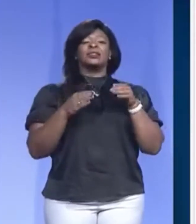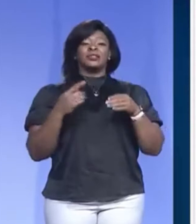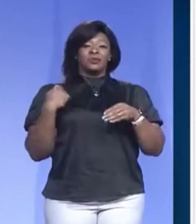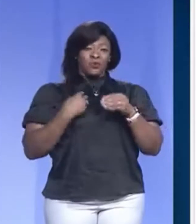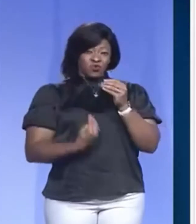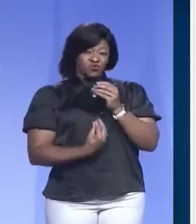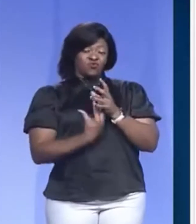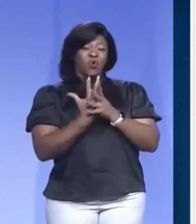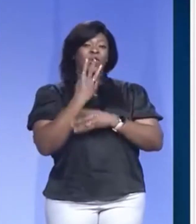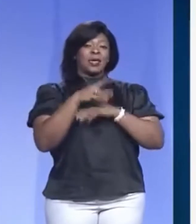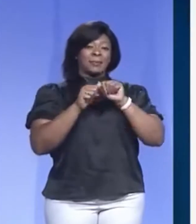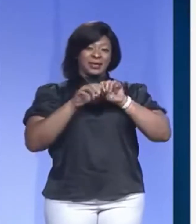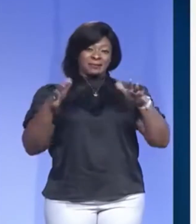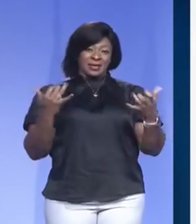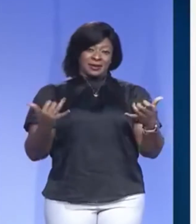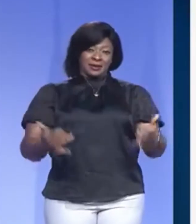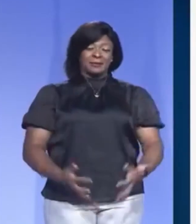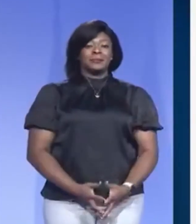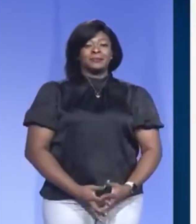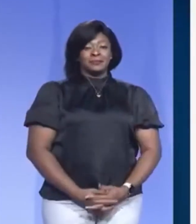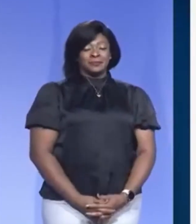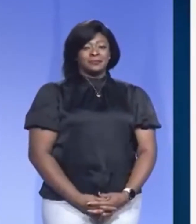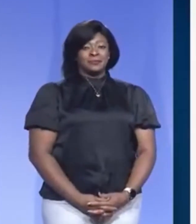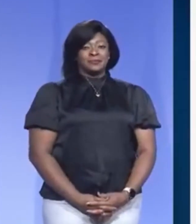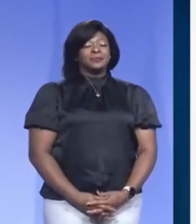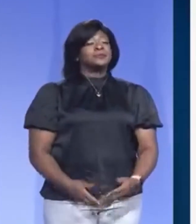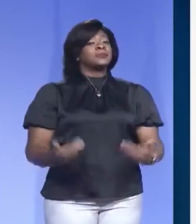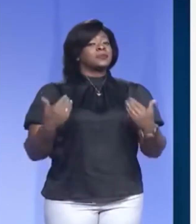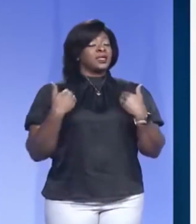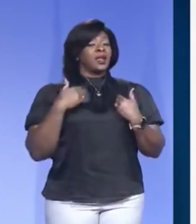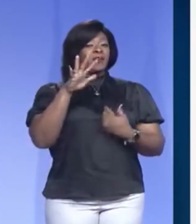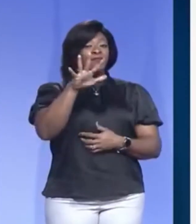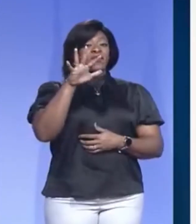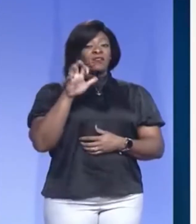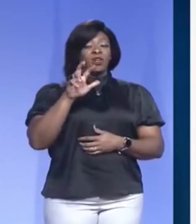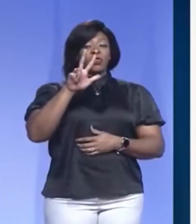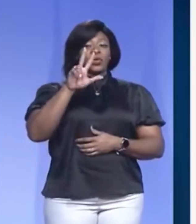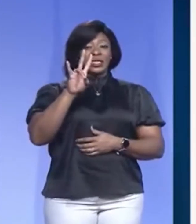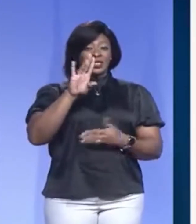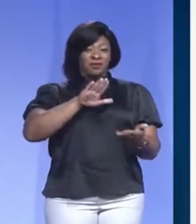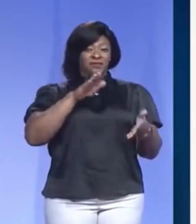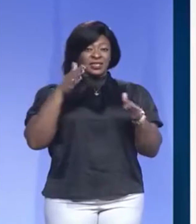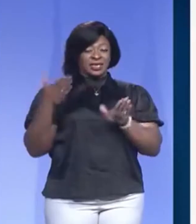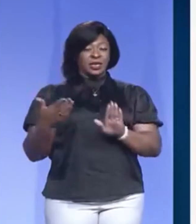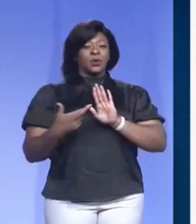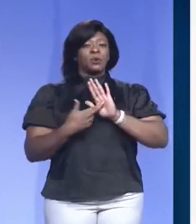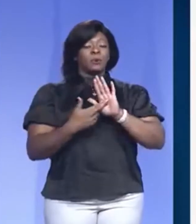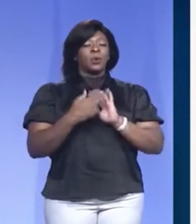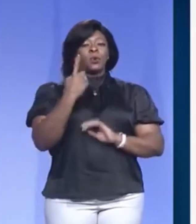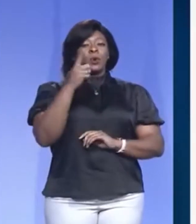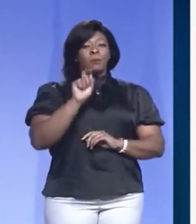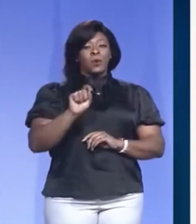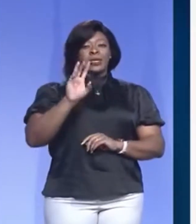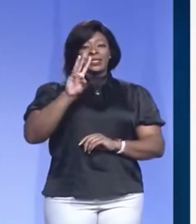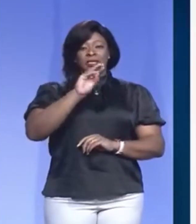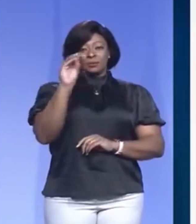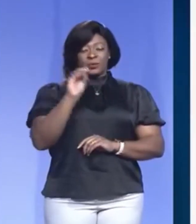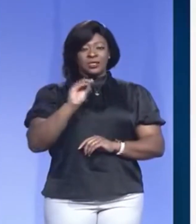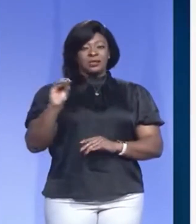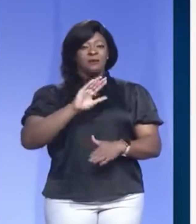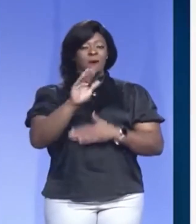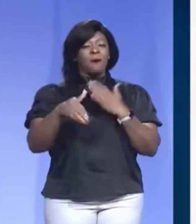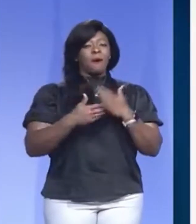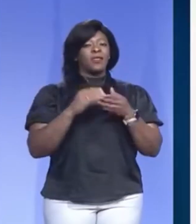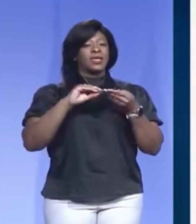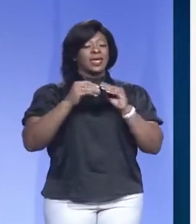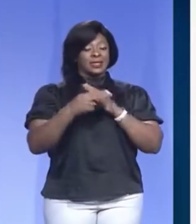next slide please we've had 537 deaths representing 1.6 percent of all the